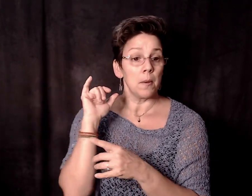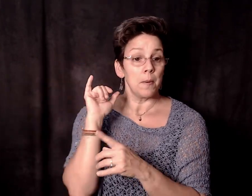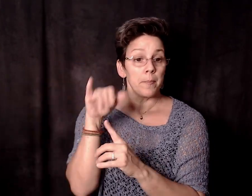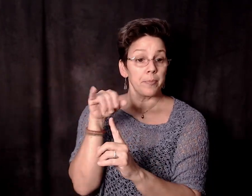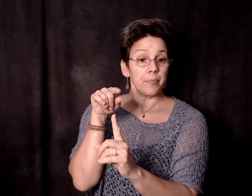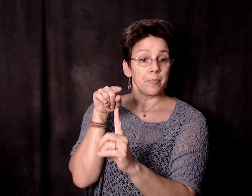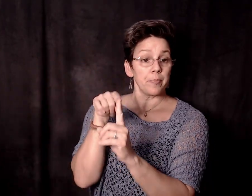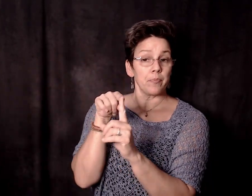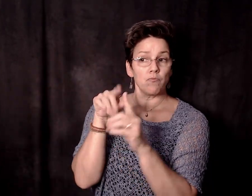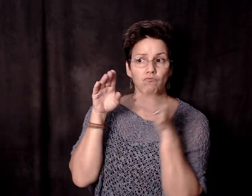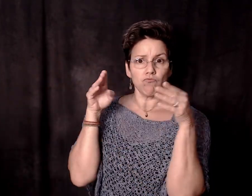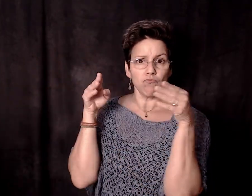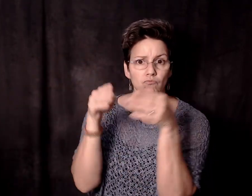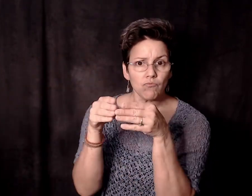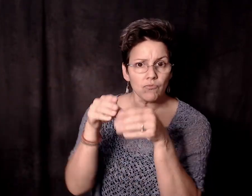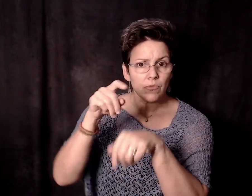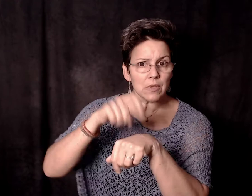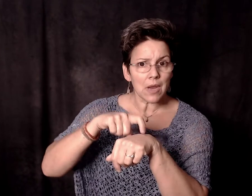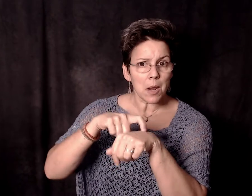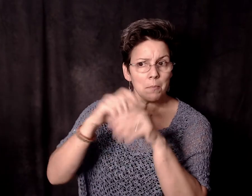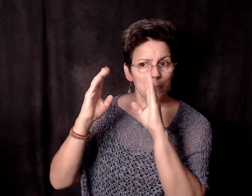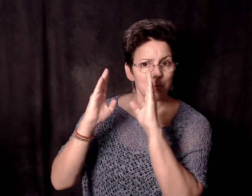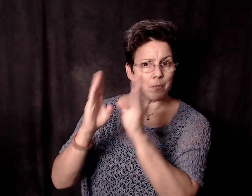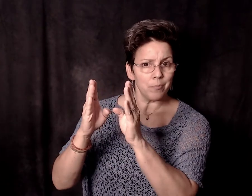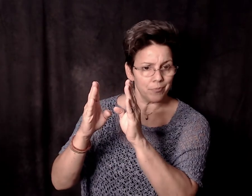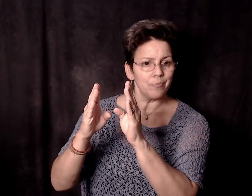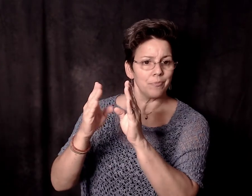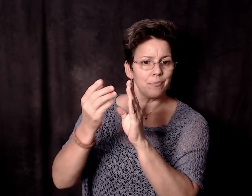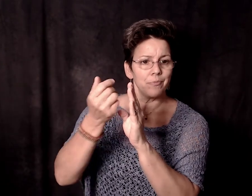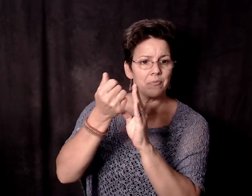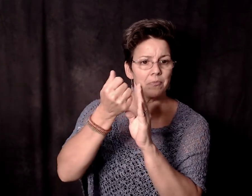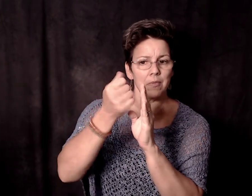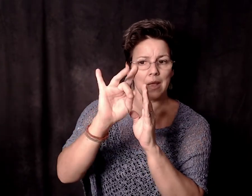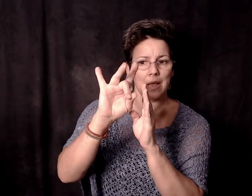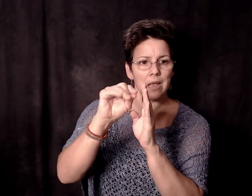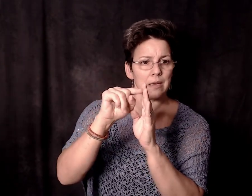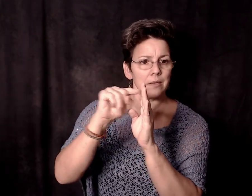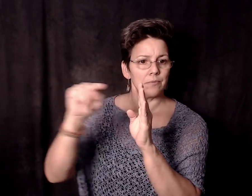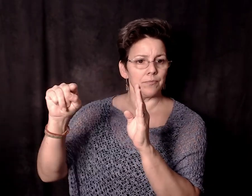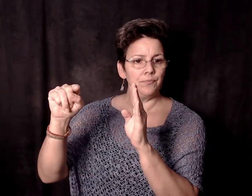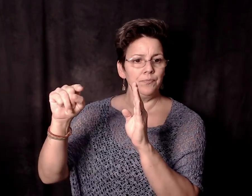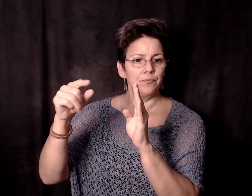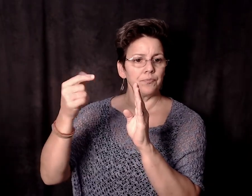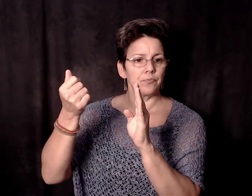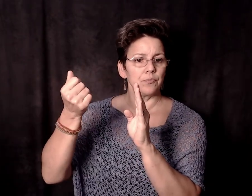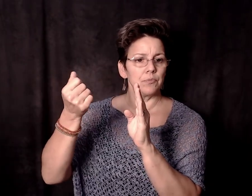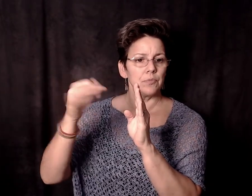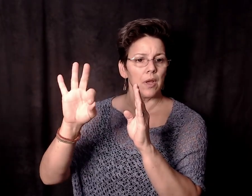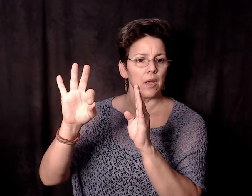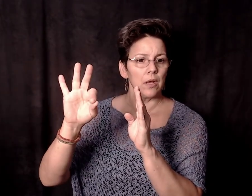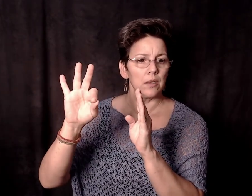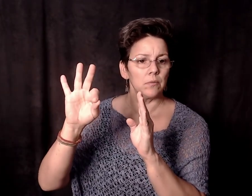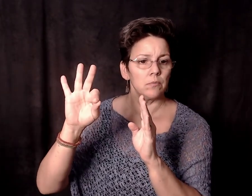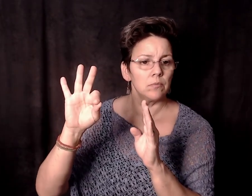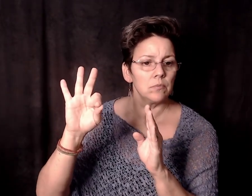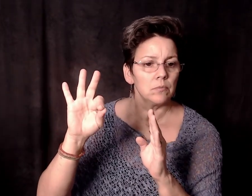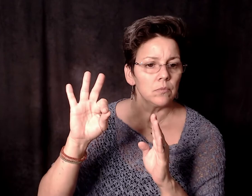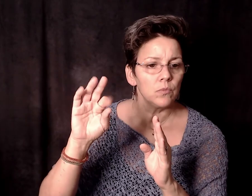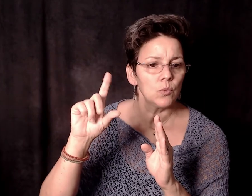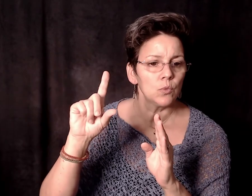It's just too much going for you. You better be! You don't have the eyes that I'm laughing about. I think. I think. Anybody has pizza box open so they can